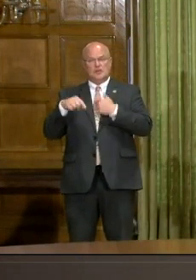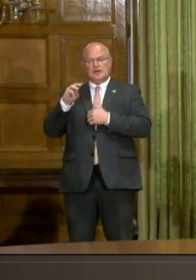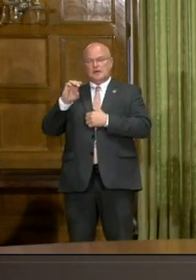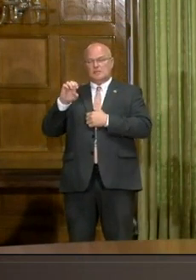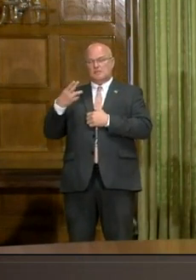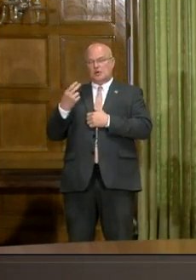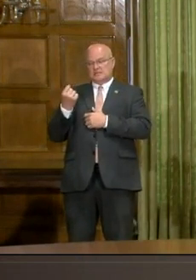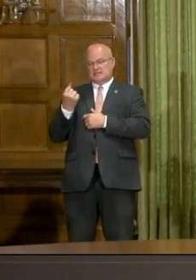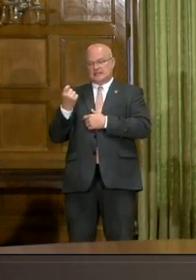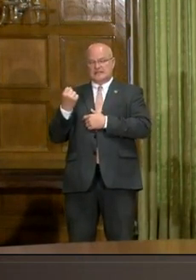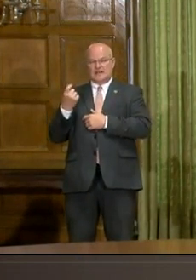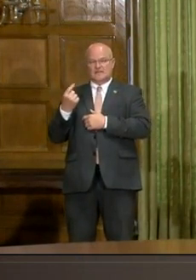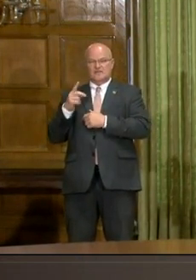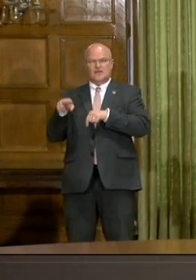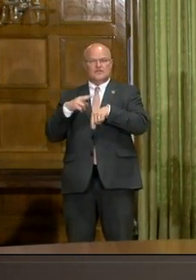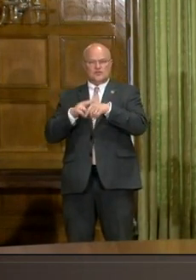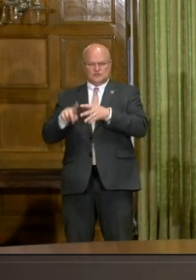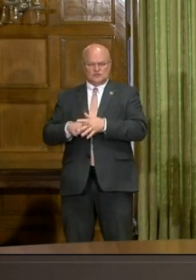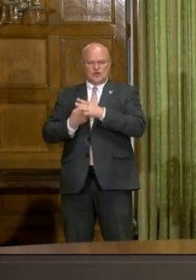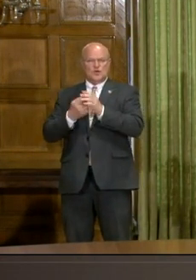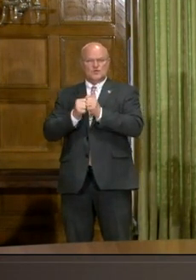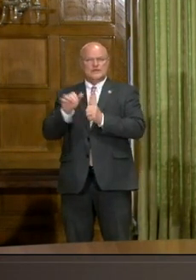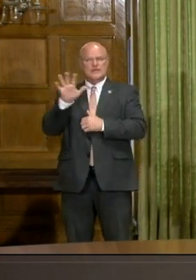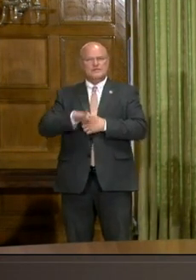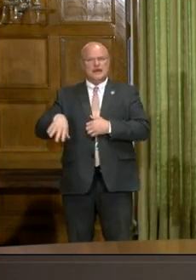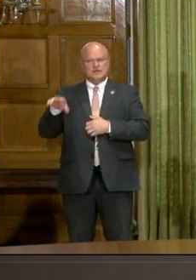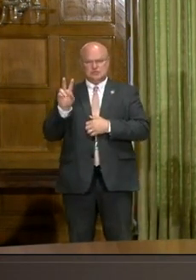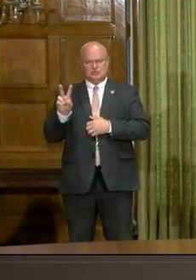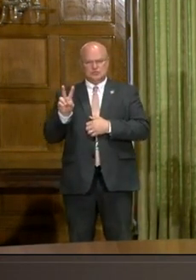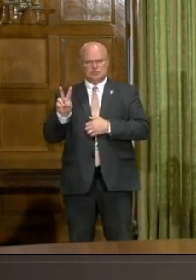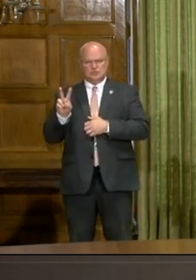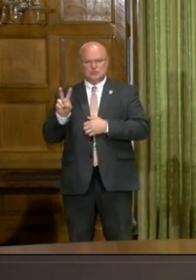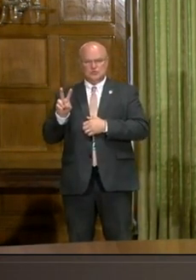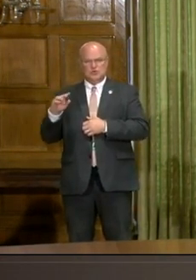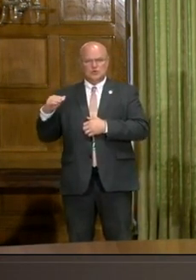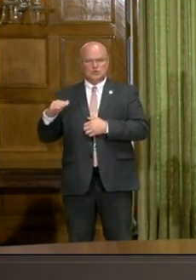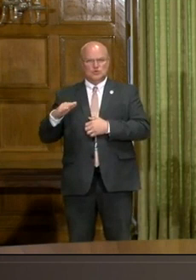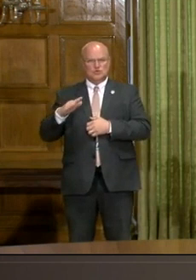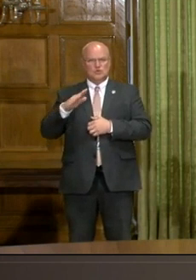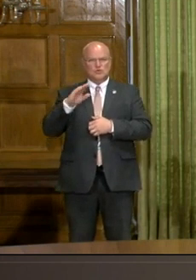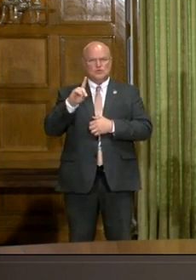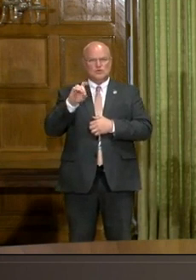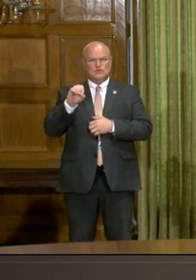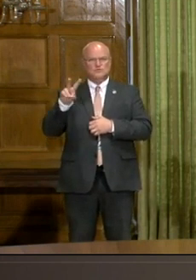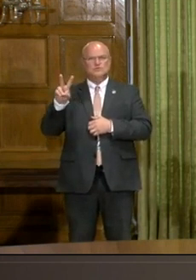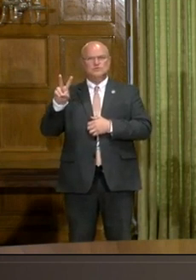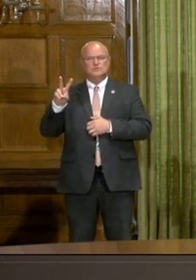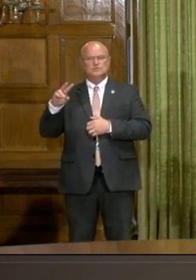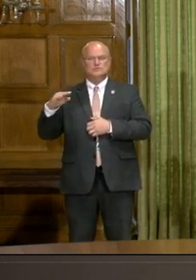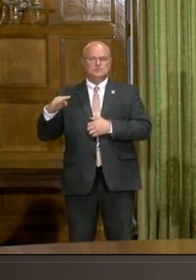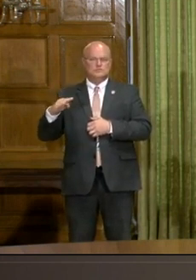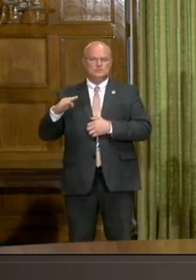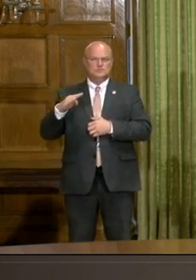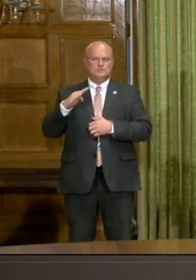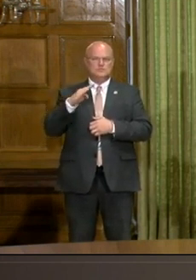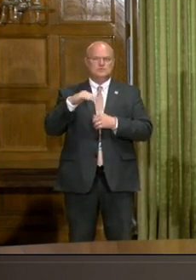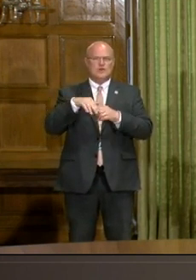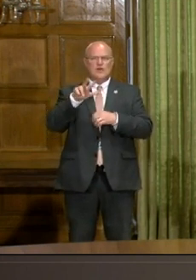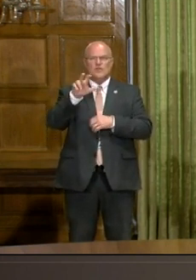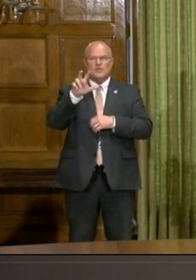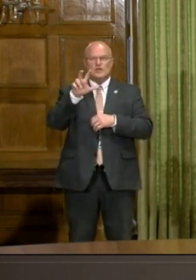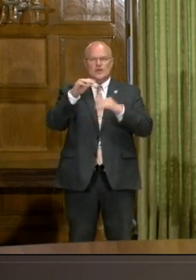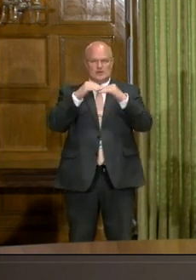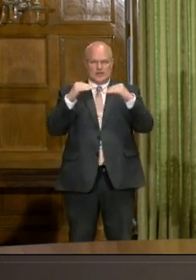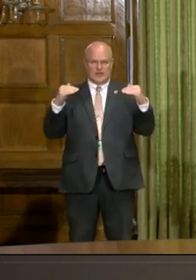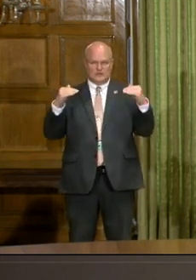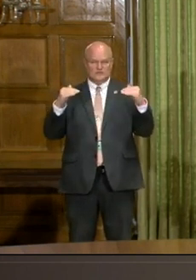to March 11. Of course, this starts out with about two. It goes up to 102. It this is the 300